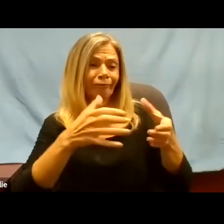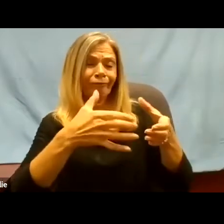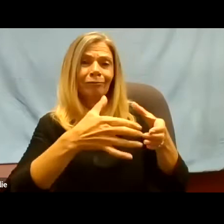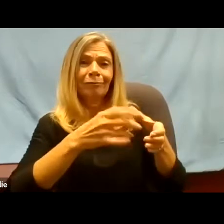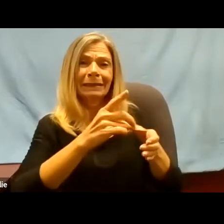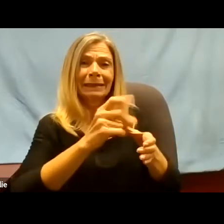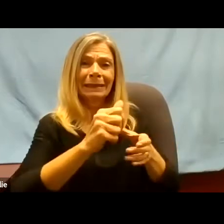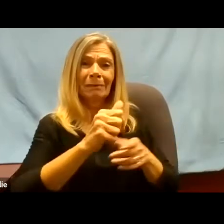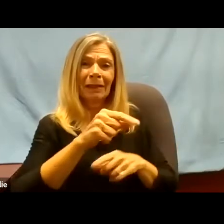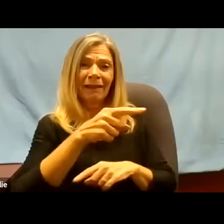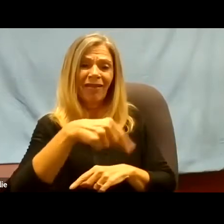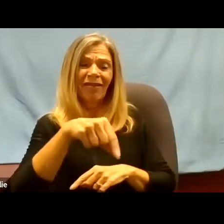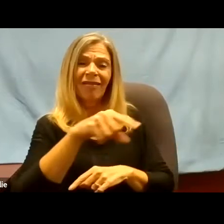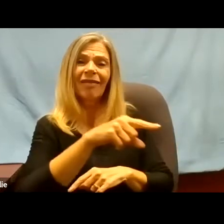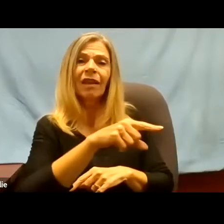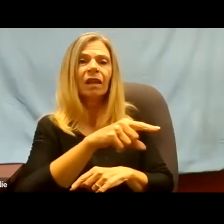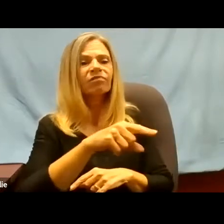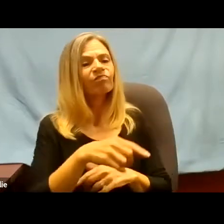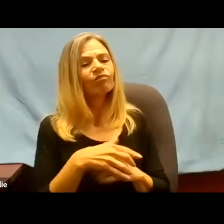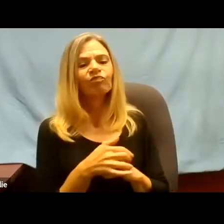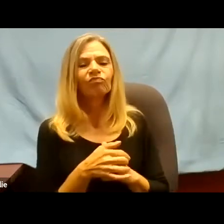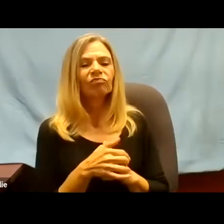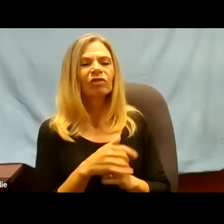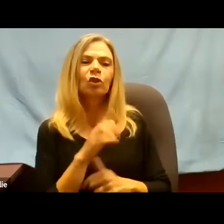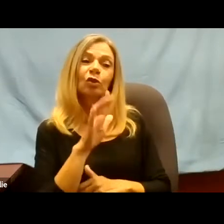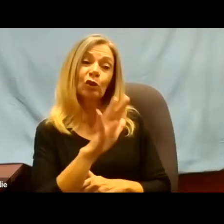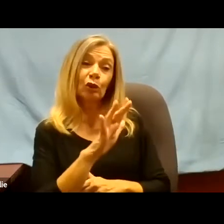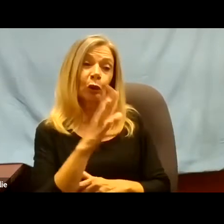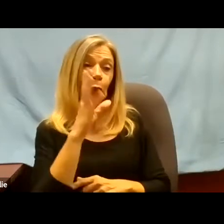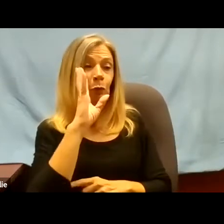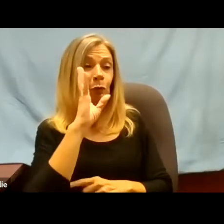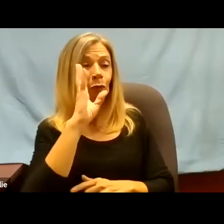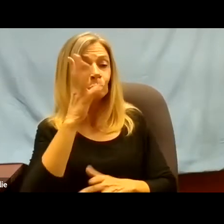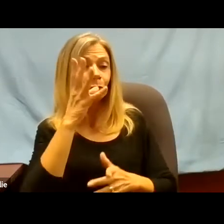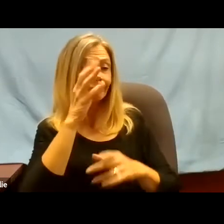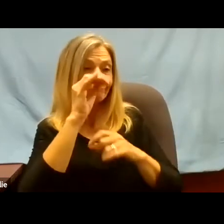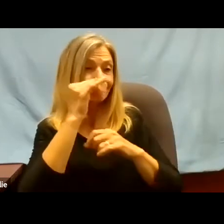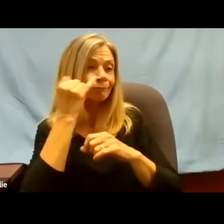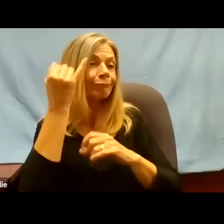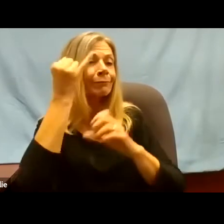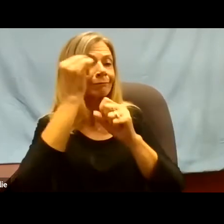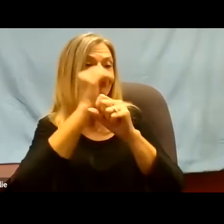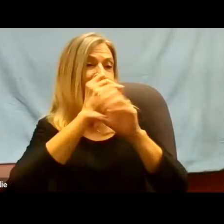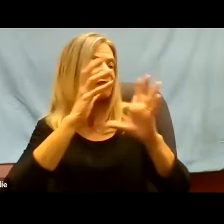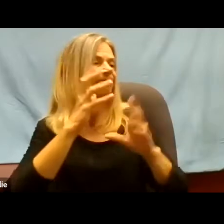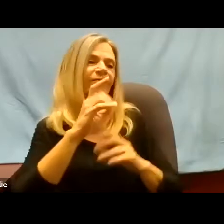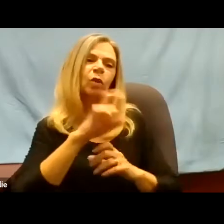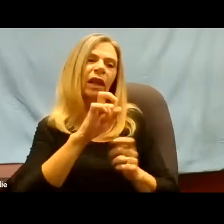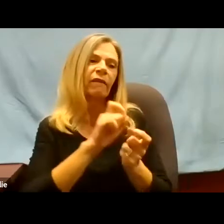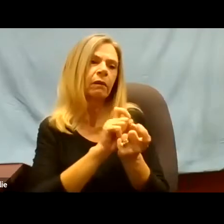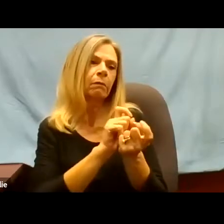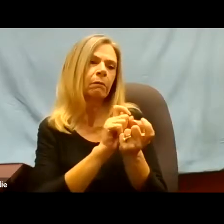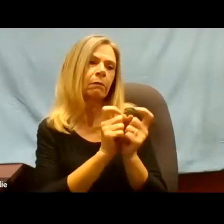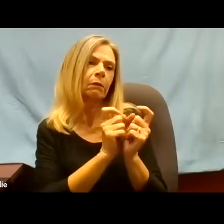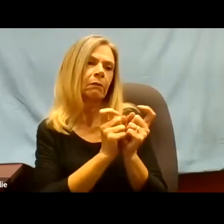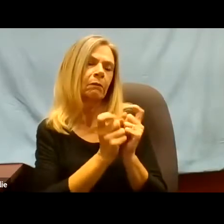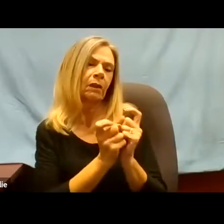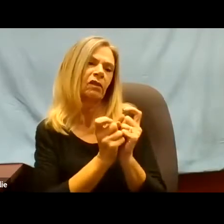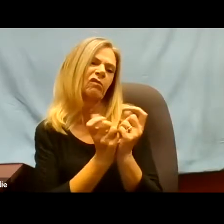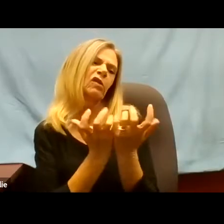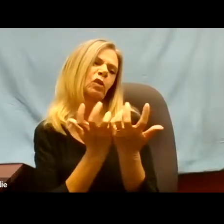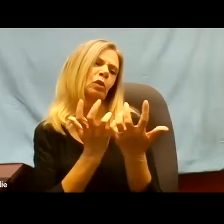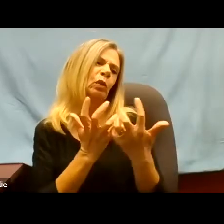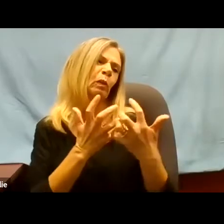your dreams to be consistent with your circumstances.